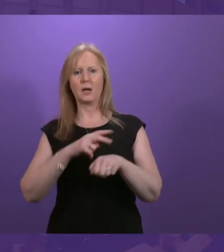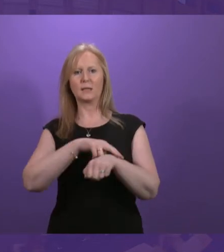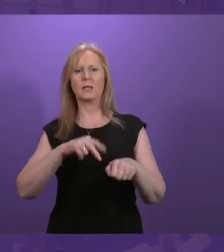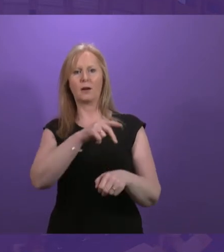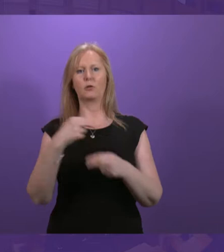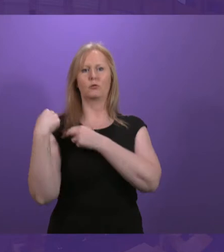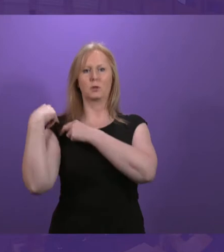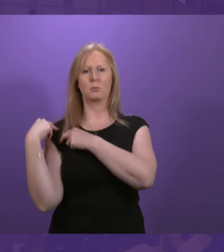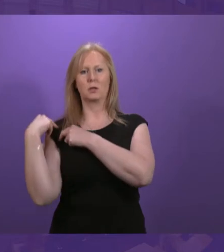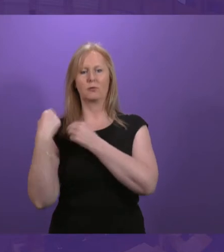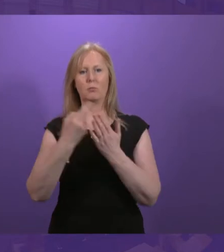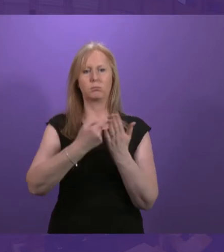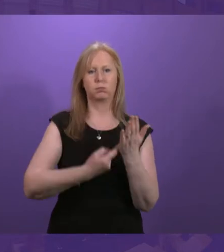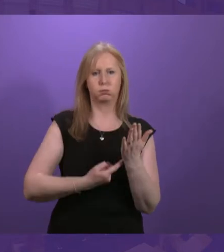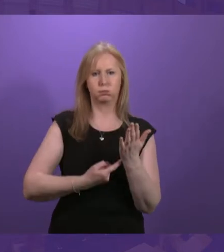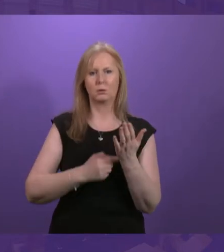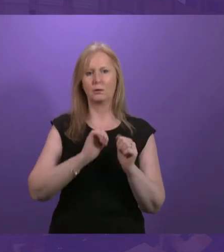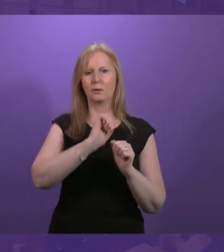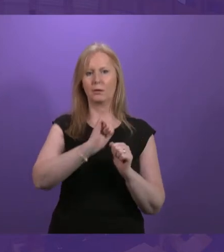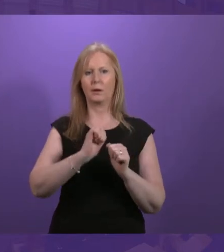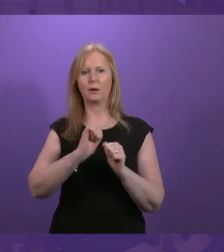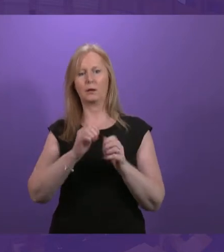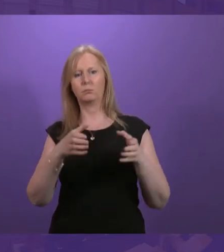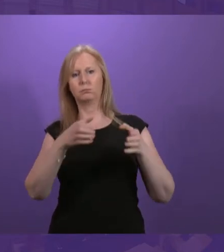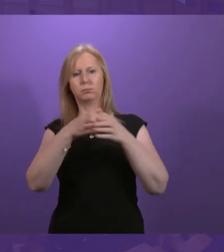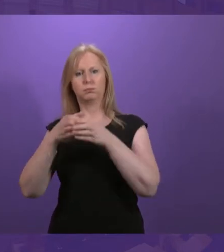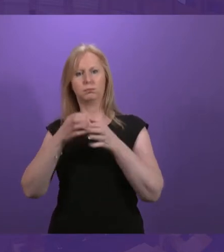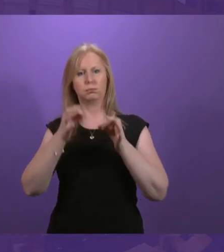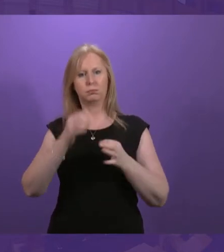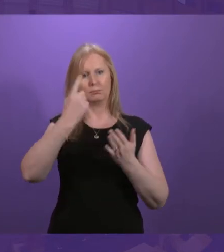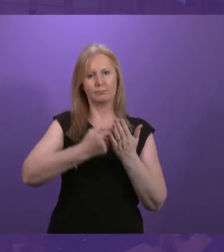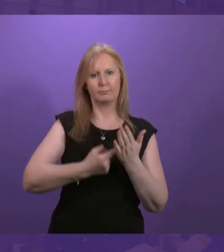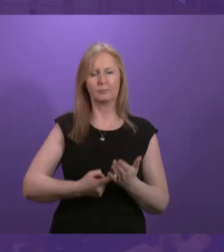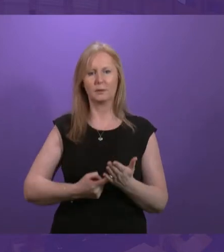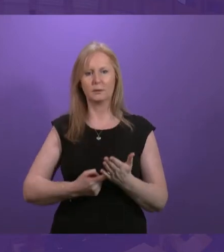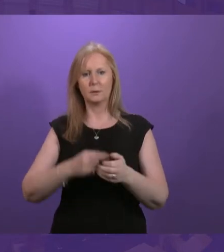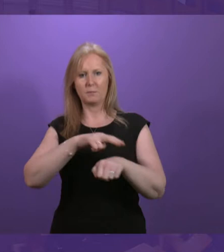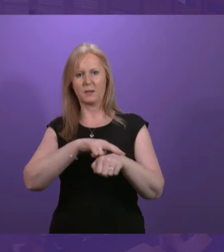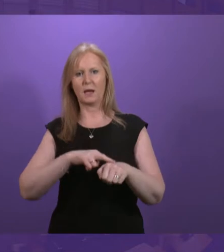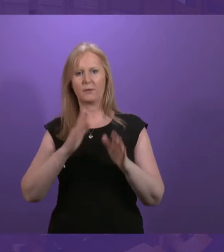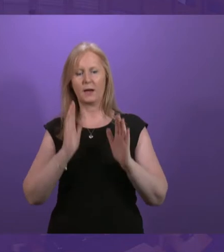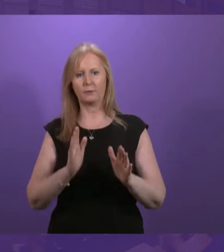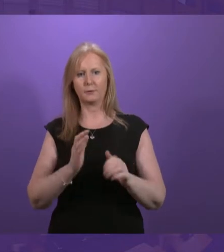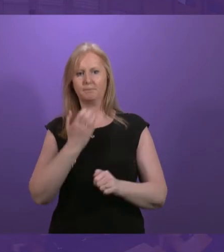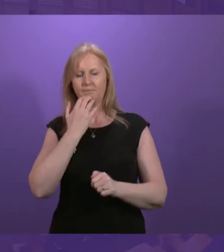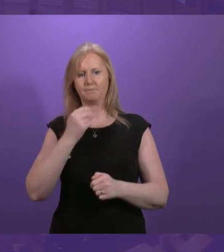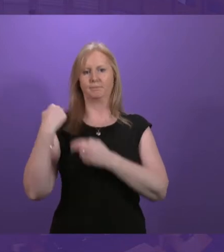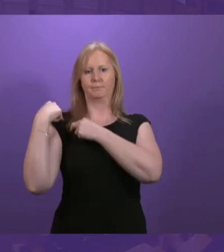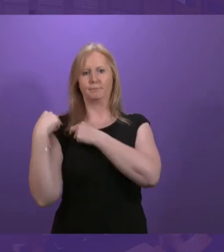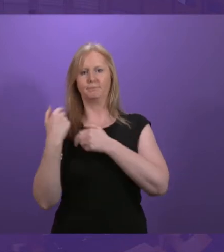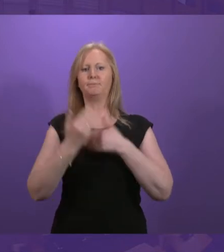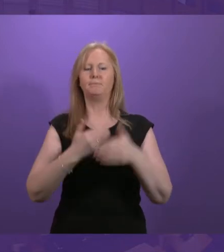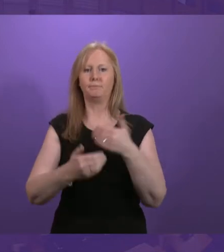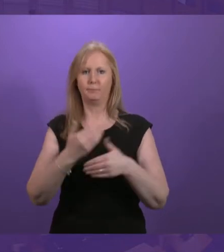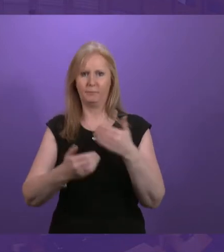are responsible for the policies of their political masters and it is the staff who have to bear the brunt unfortunately on the front